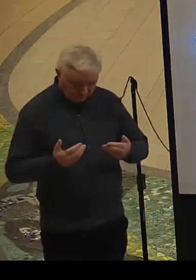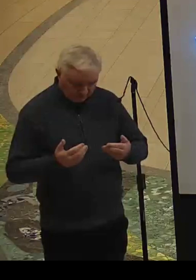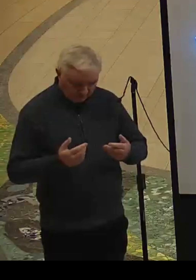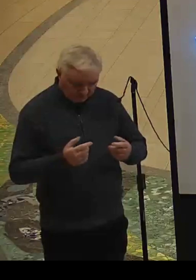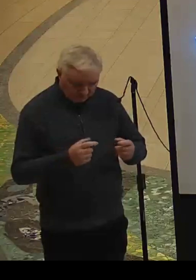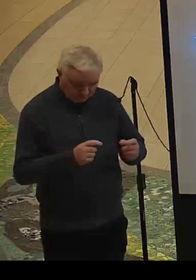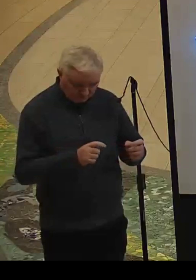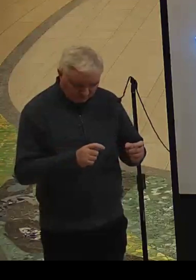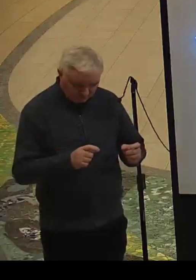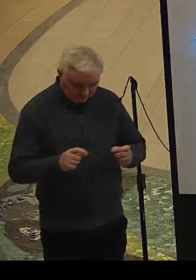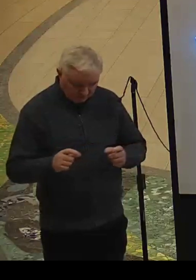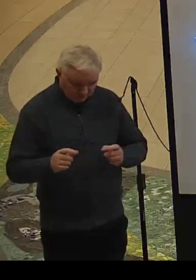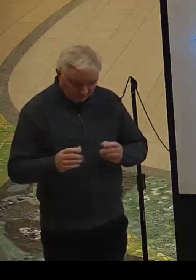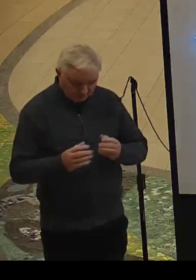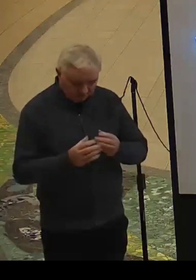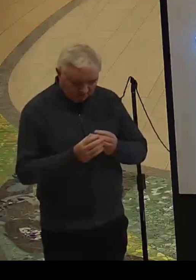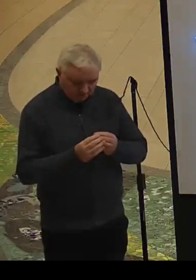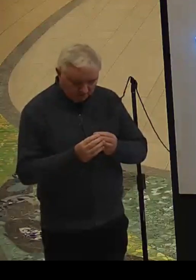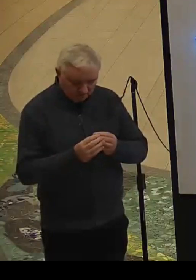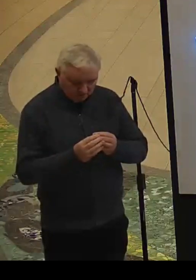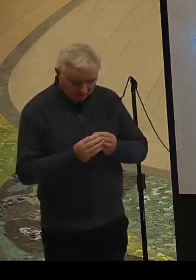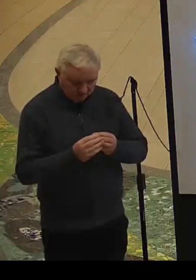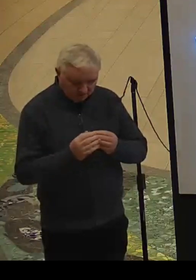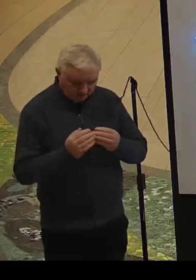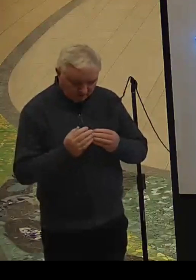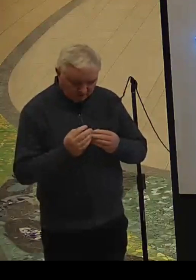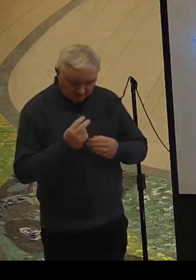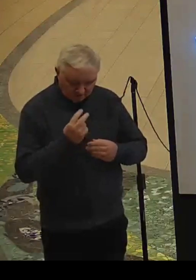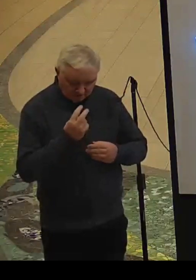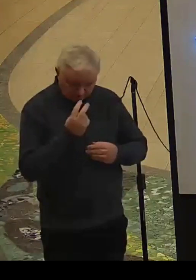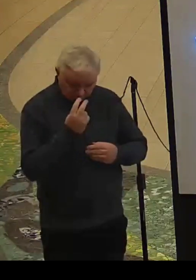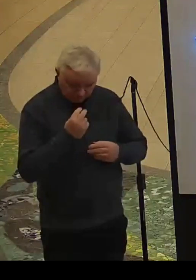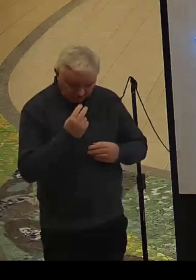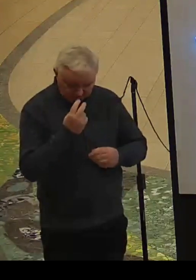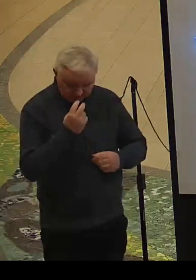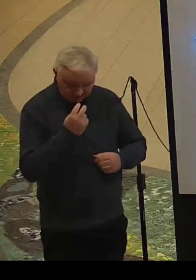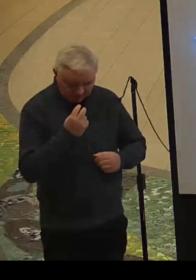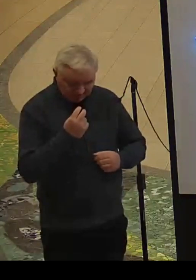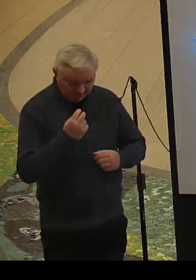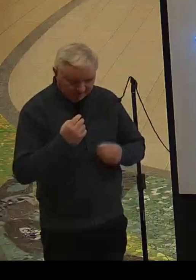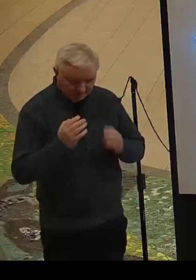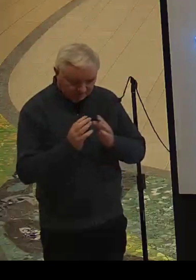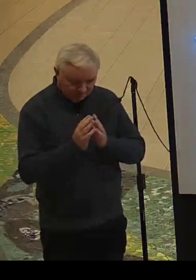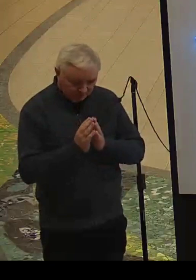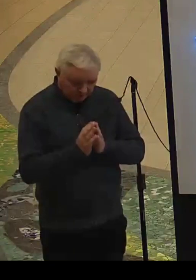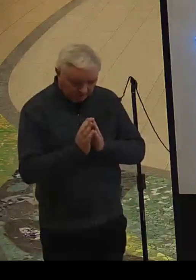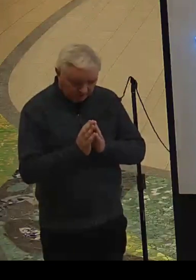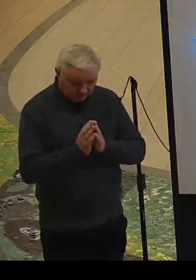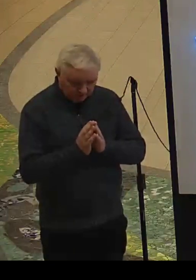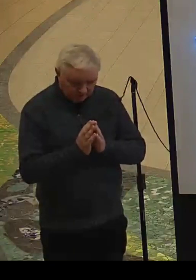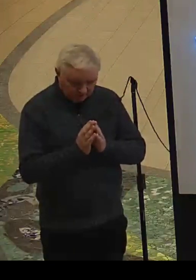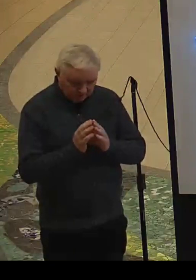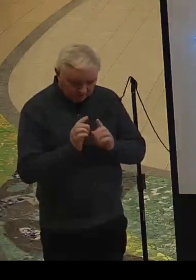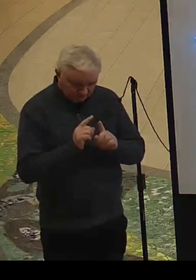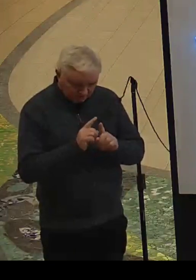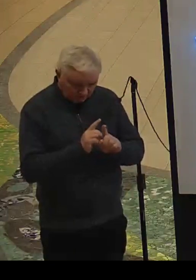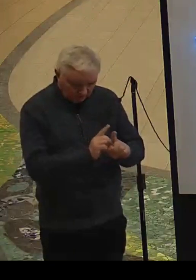as we continue with our Friday night prayer